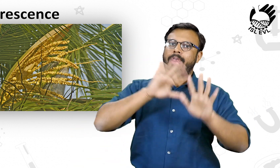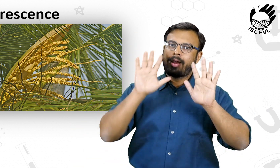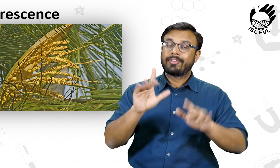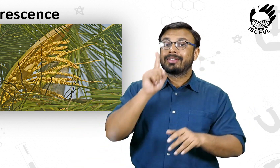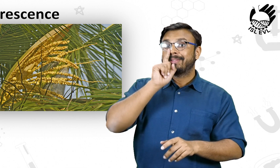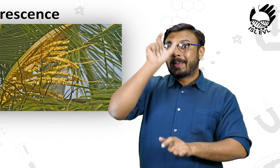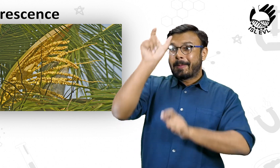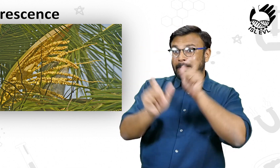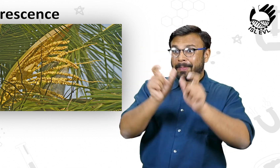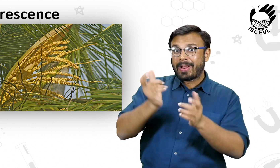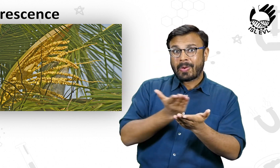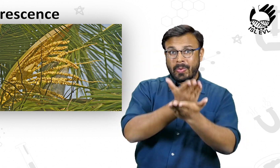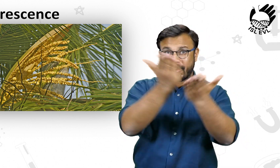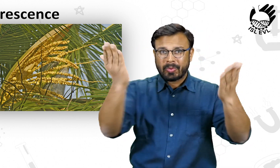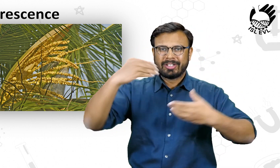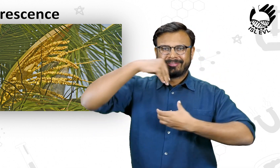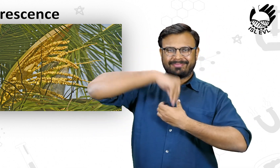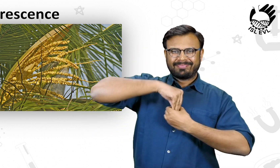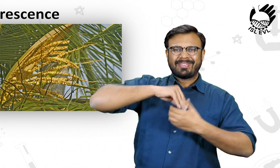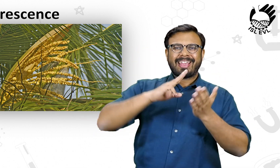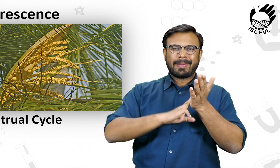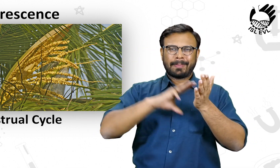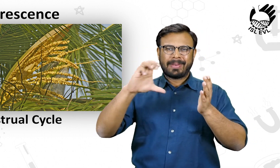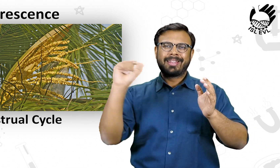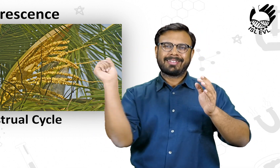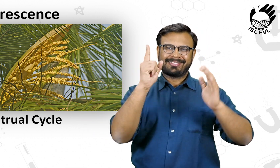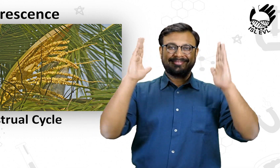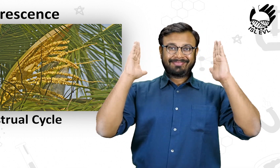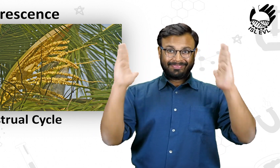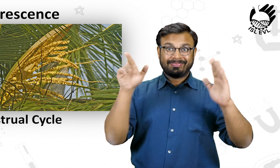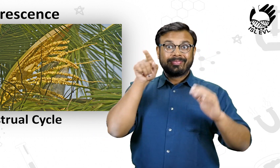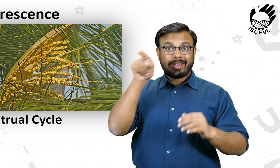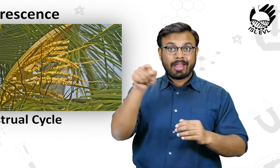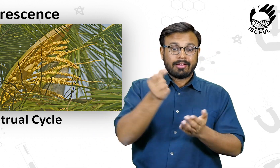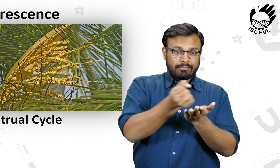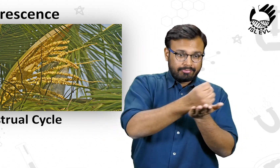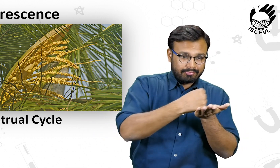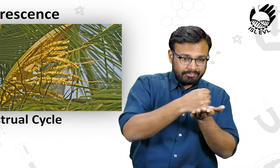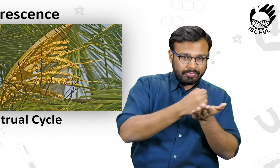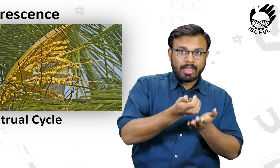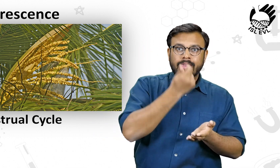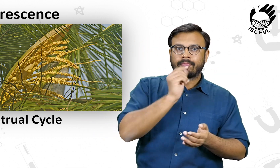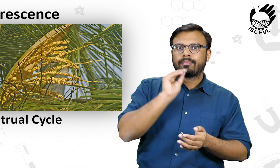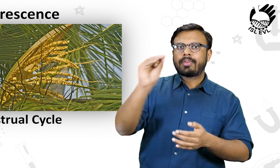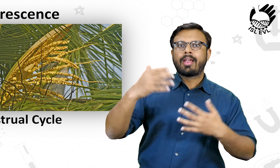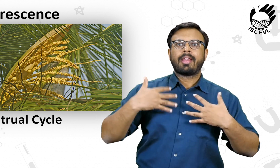The flowers can be used for the treatment of hormonal changes in the menstrual cycle.